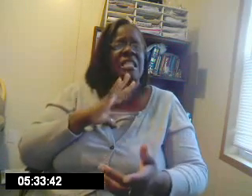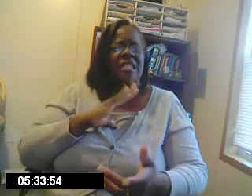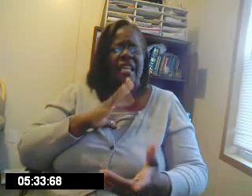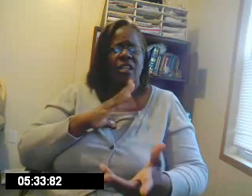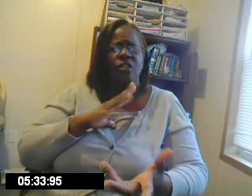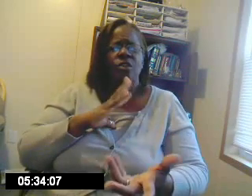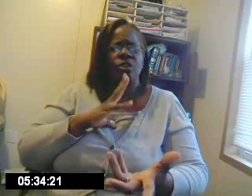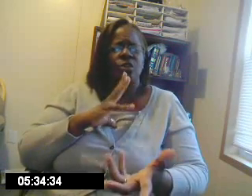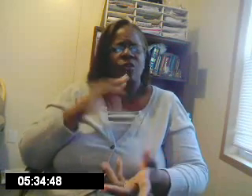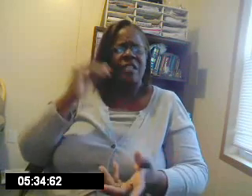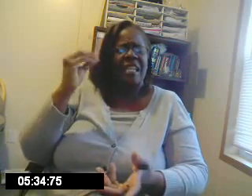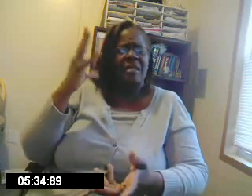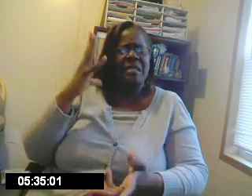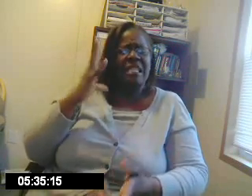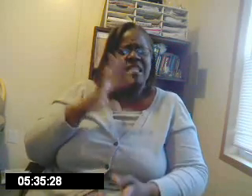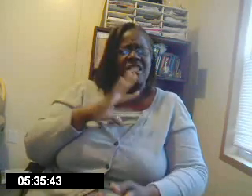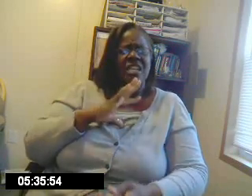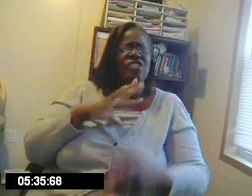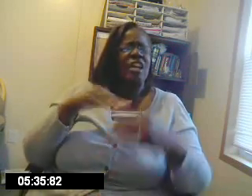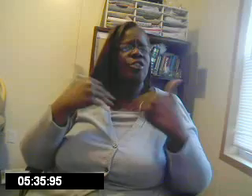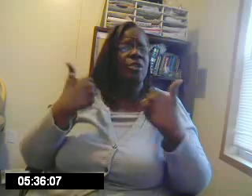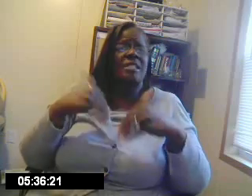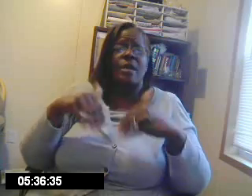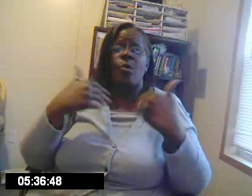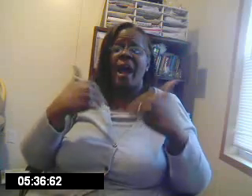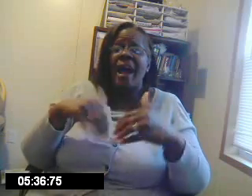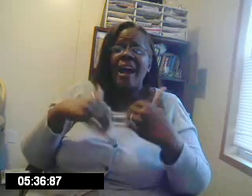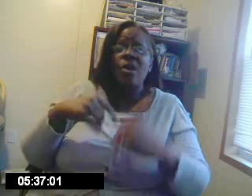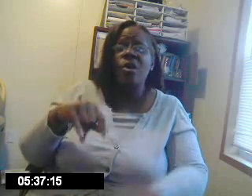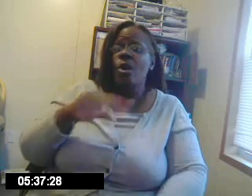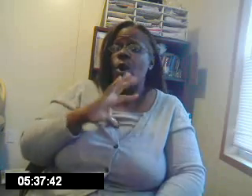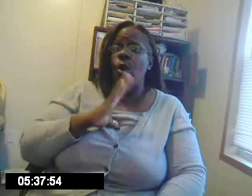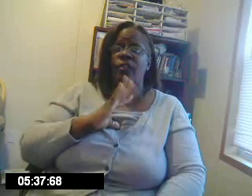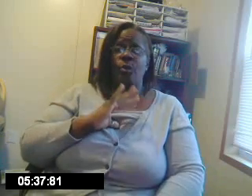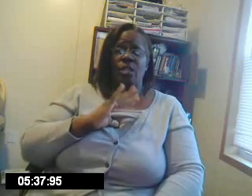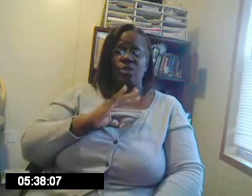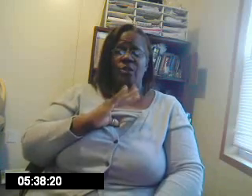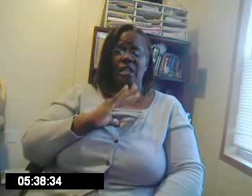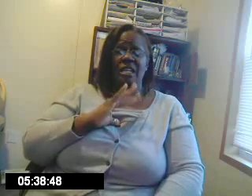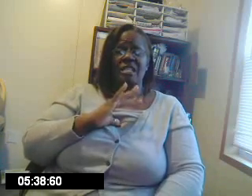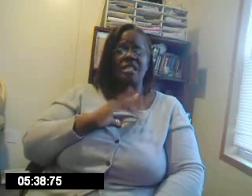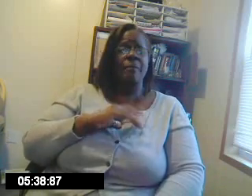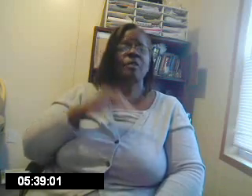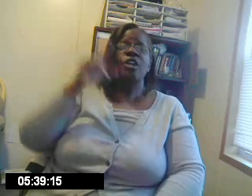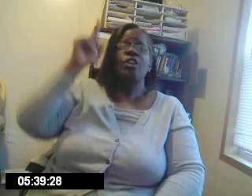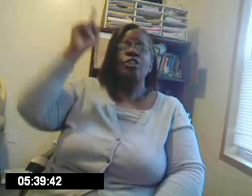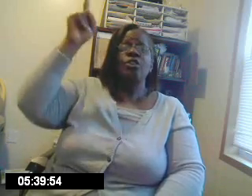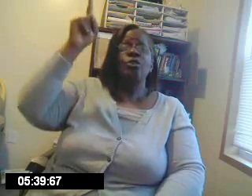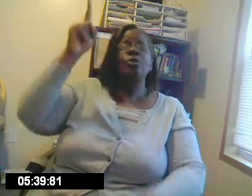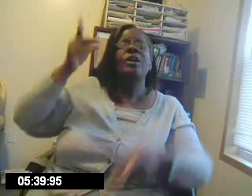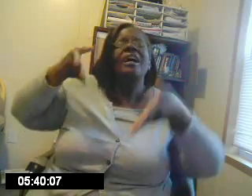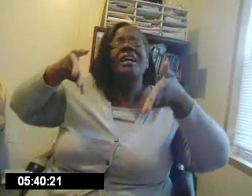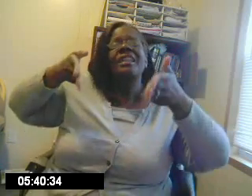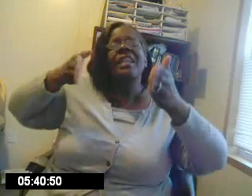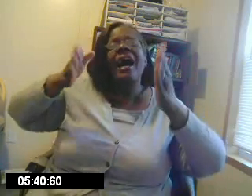this is like. You know. For letting me see the sunshine. You can say wow. Or if you want to do this. You allow